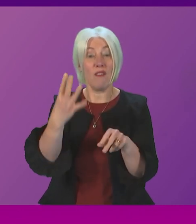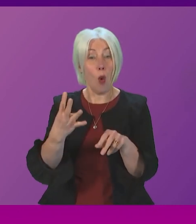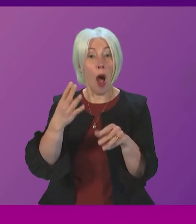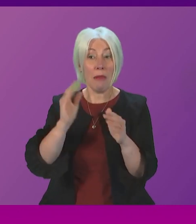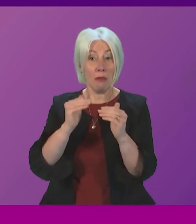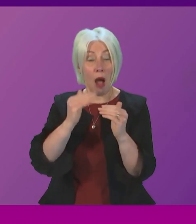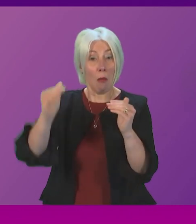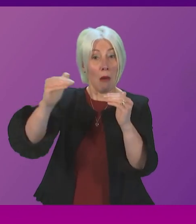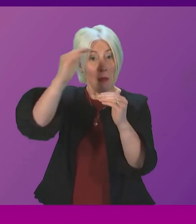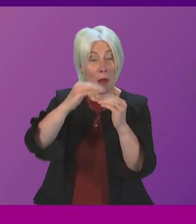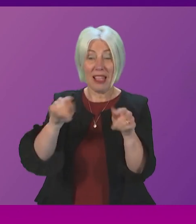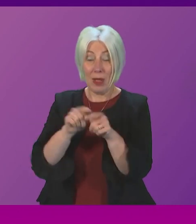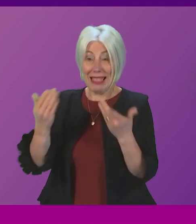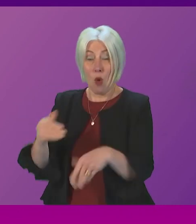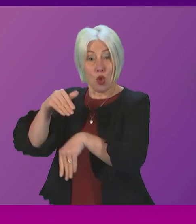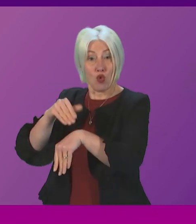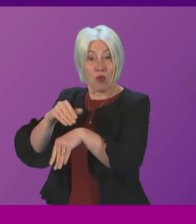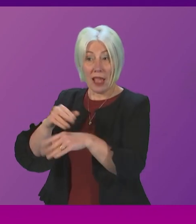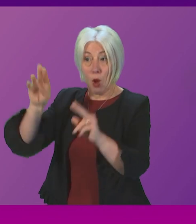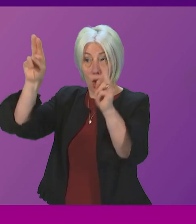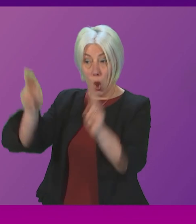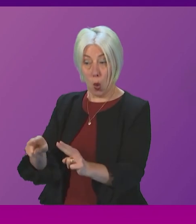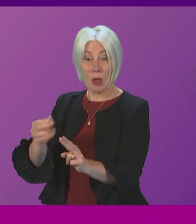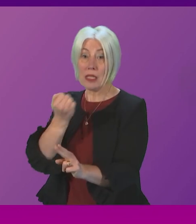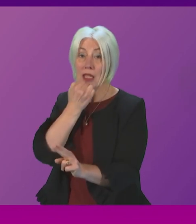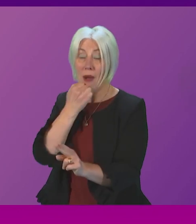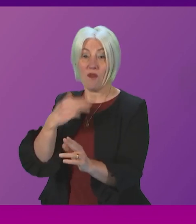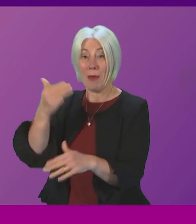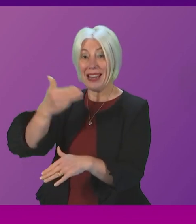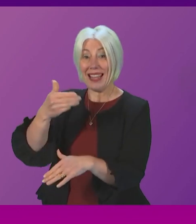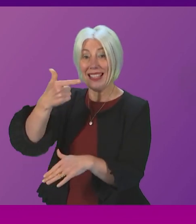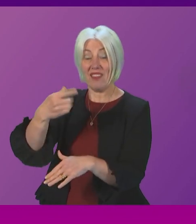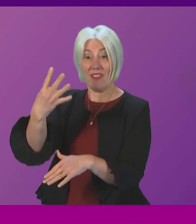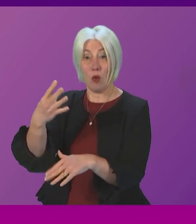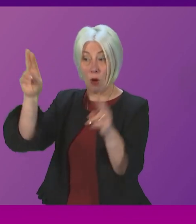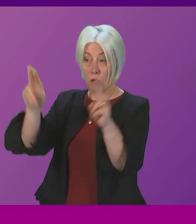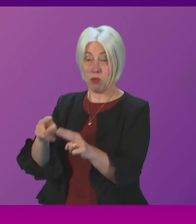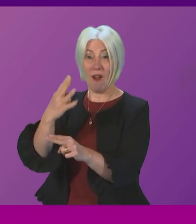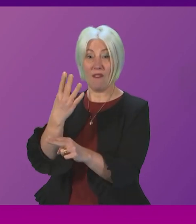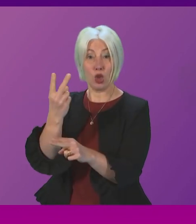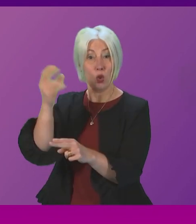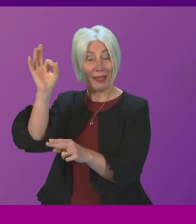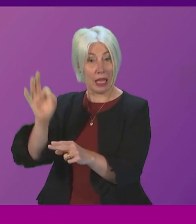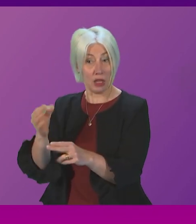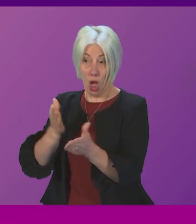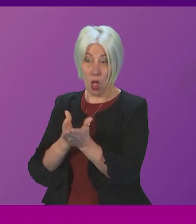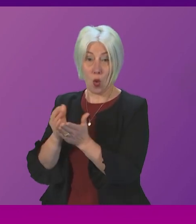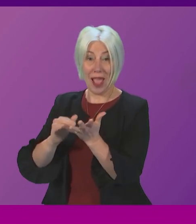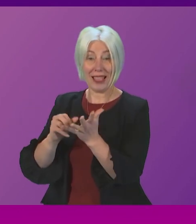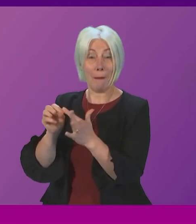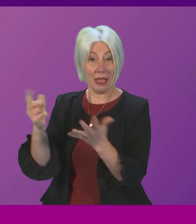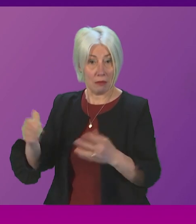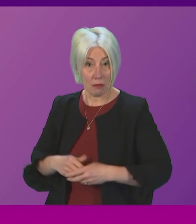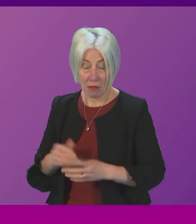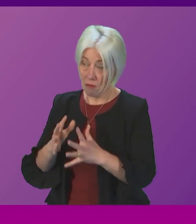we have crime at the lowest level since 1974 down 42% under the SNP the highest number